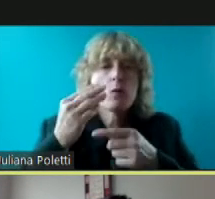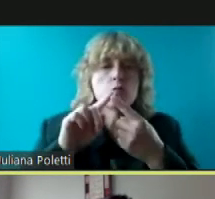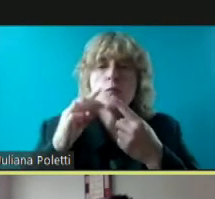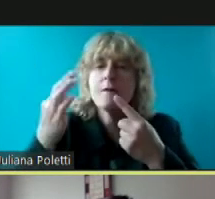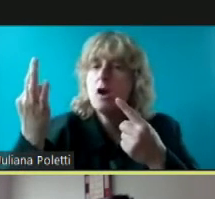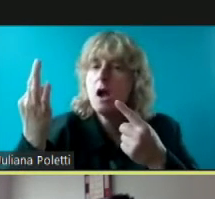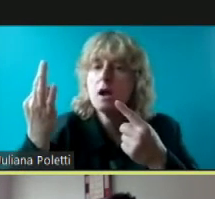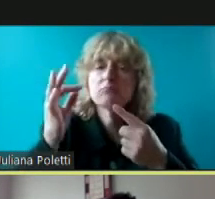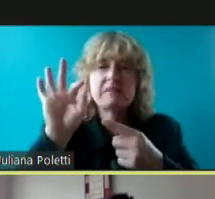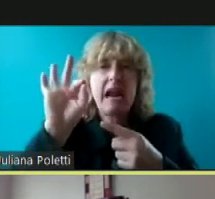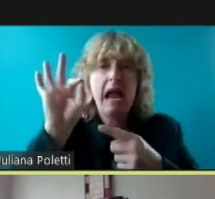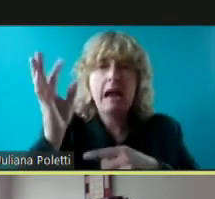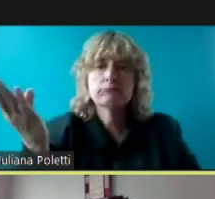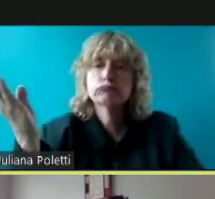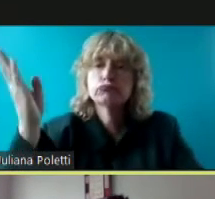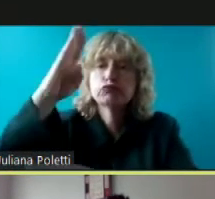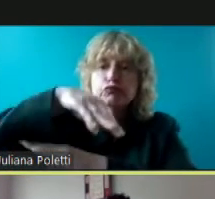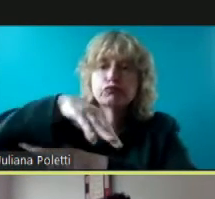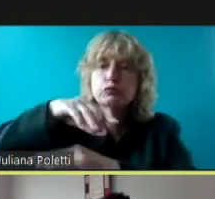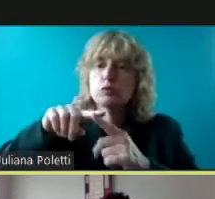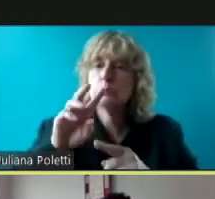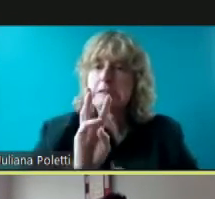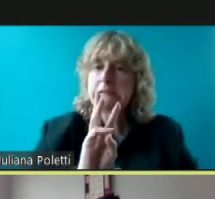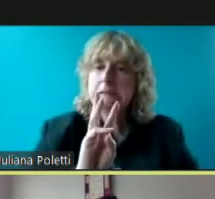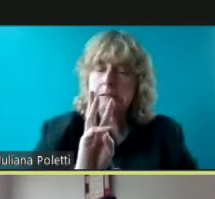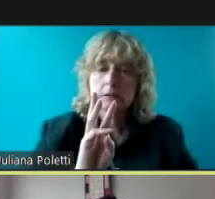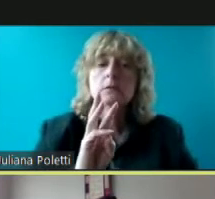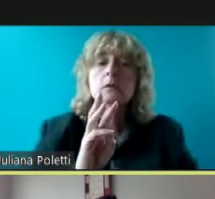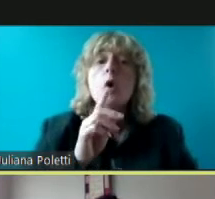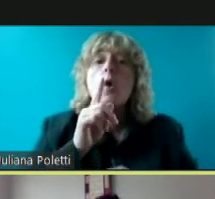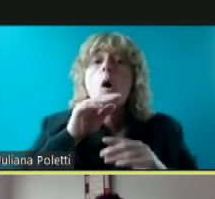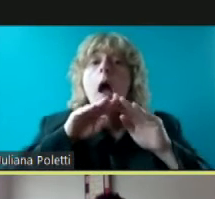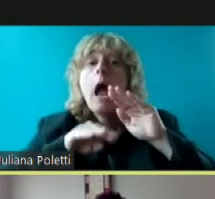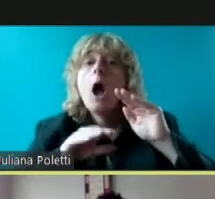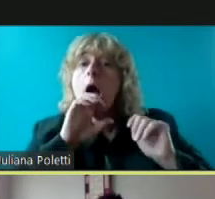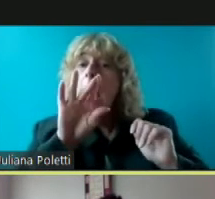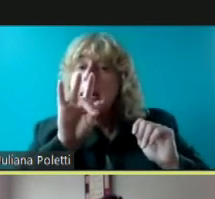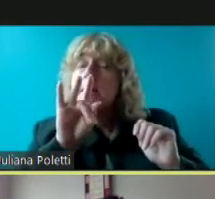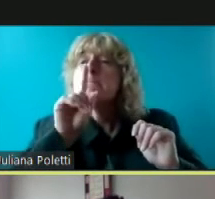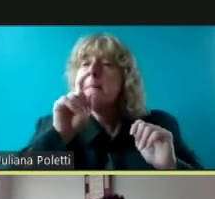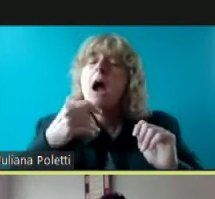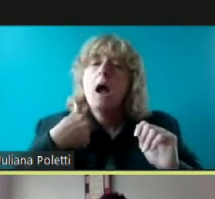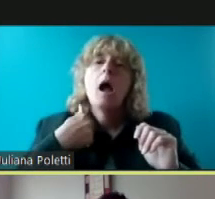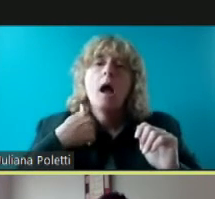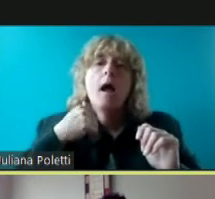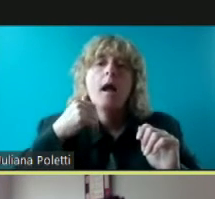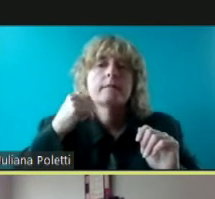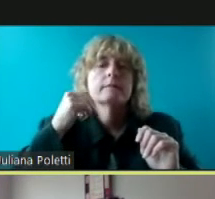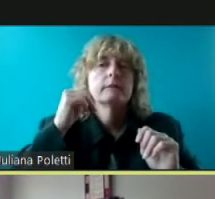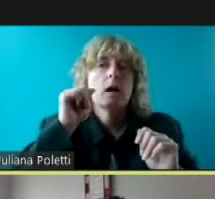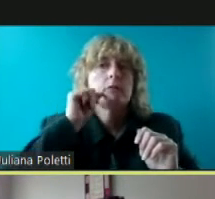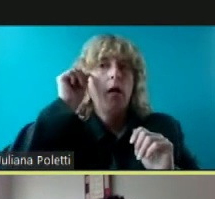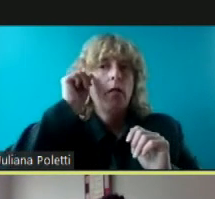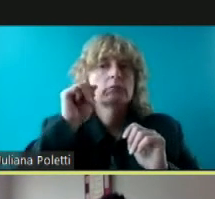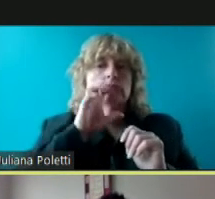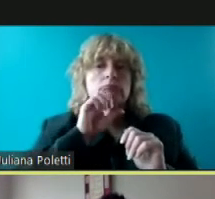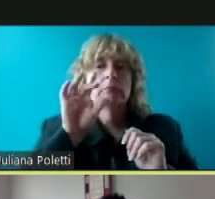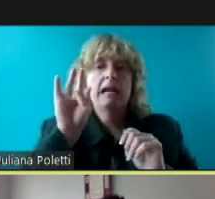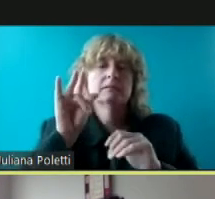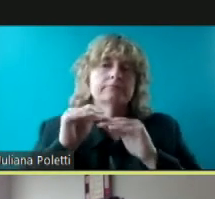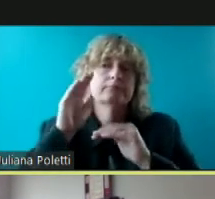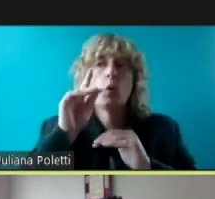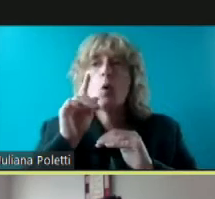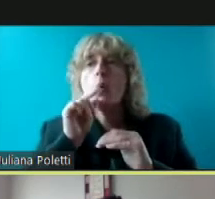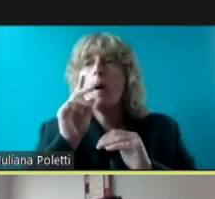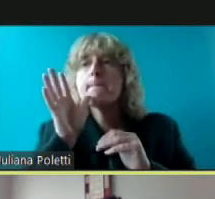um minors are required to have an adult 18 or over a parent or guardian